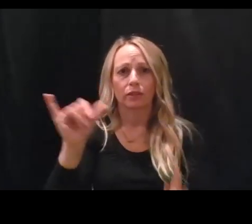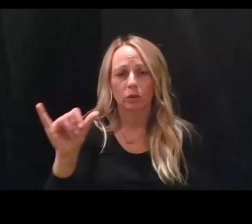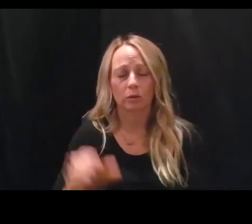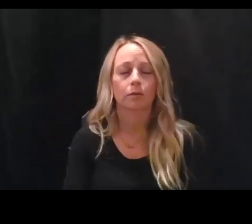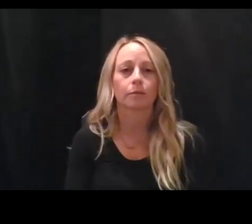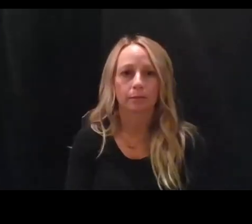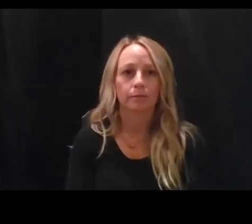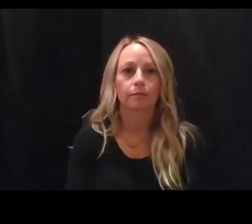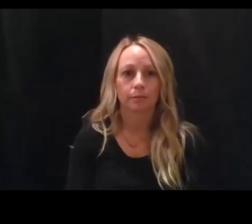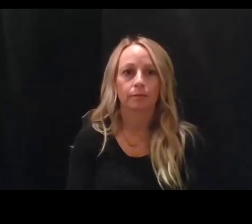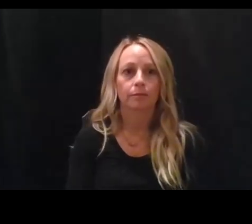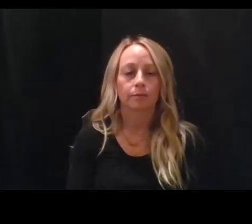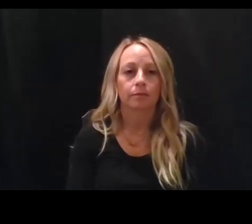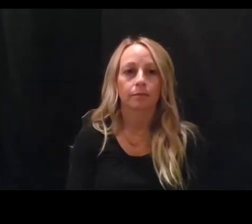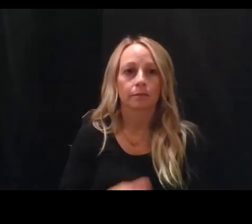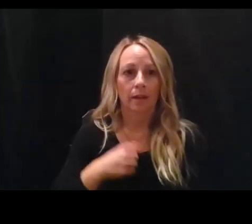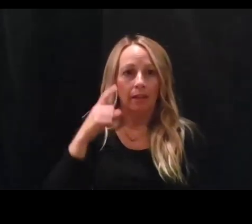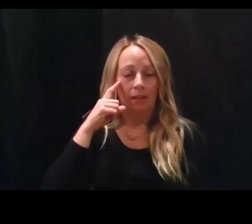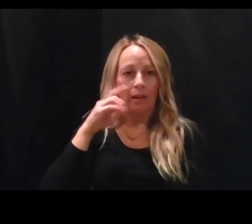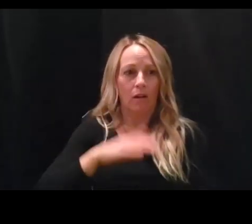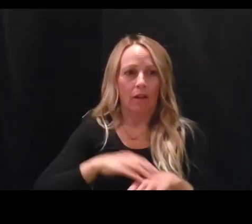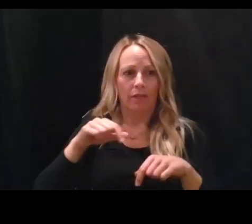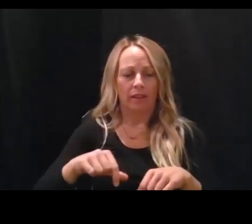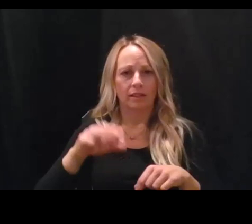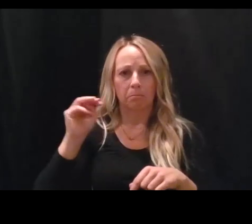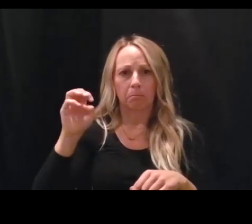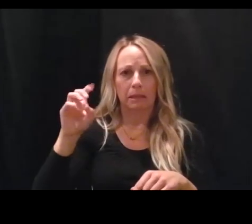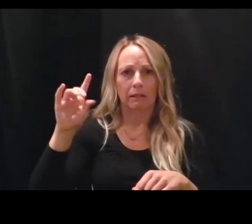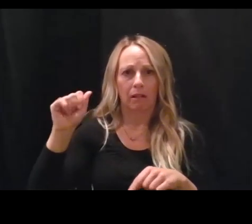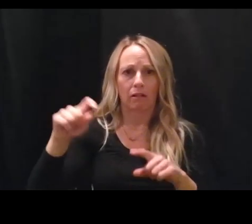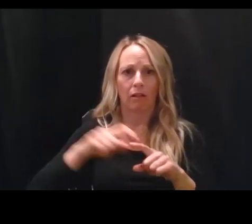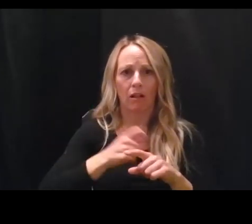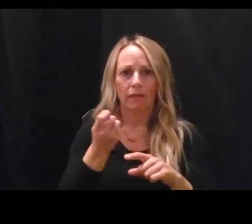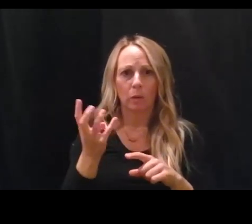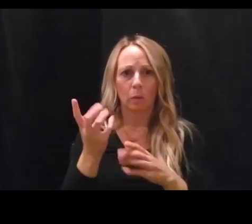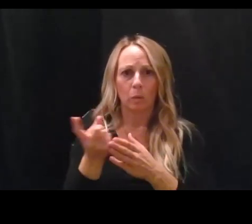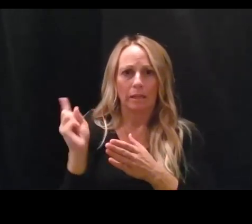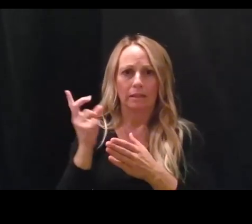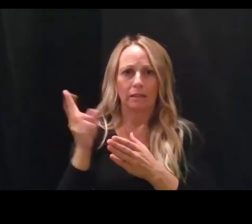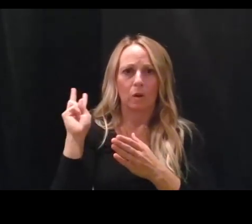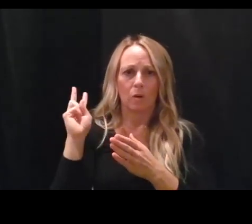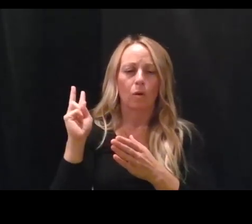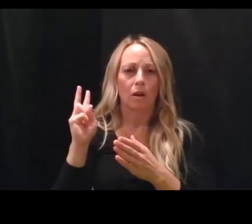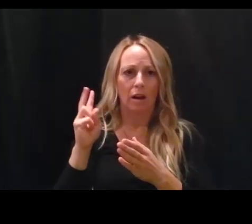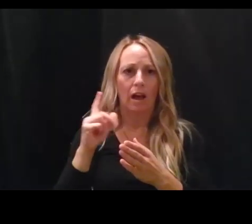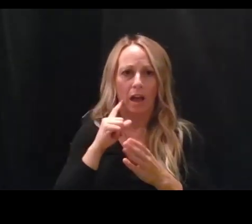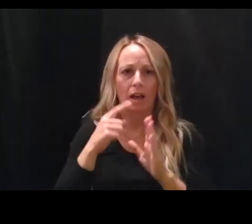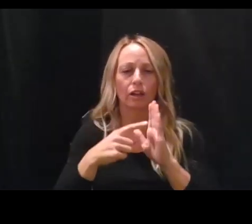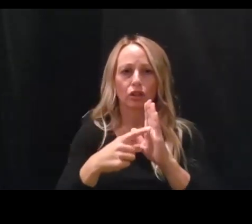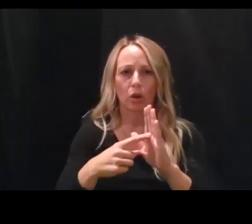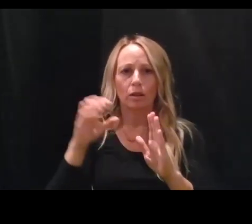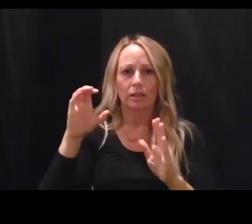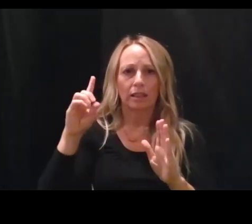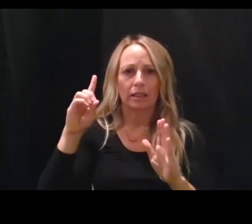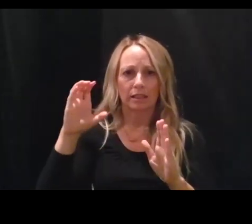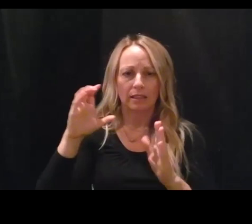believe on this media call several weeks ago, I pointed to a study in the CDC's weekly journal,